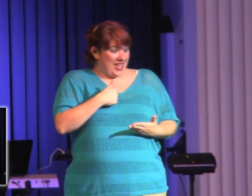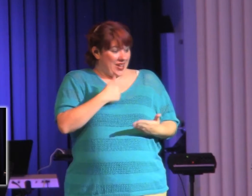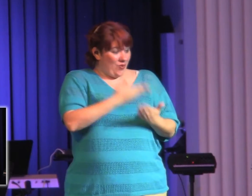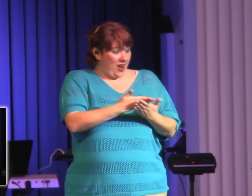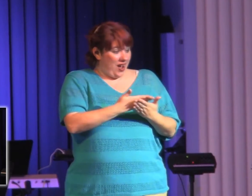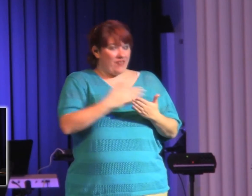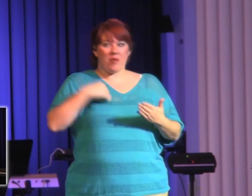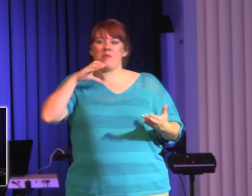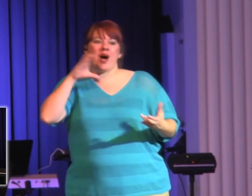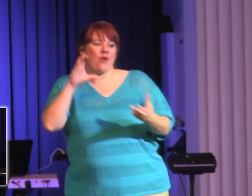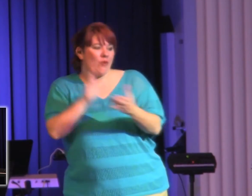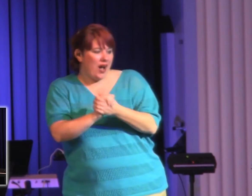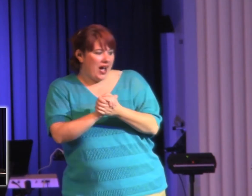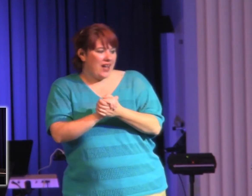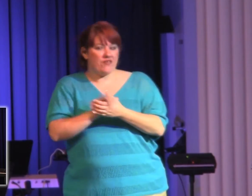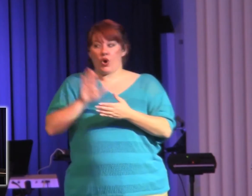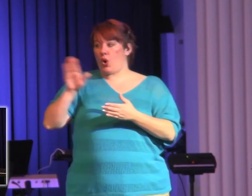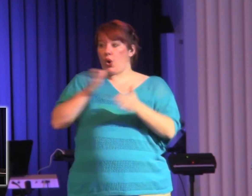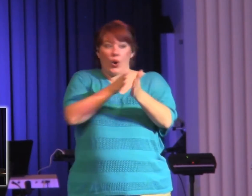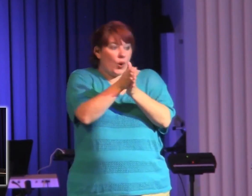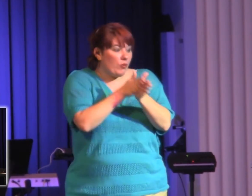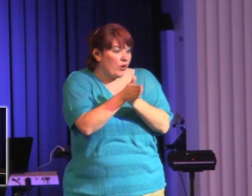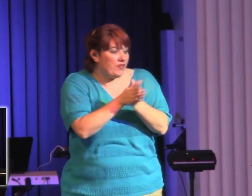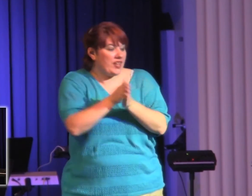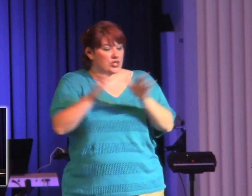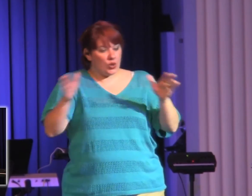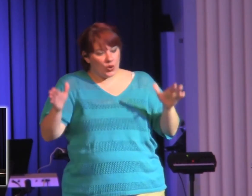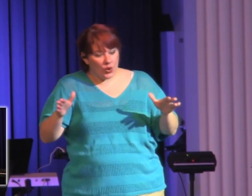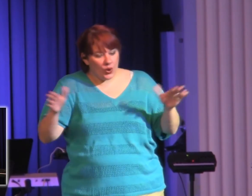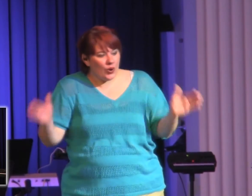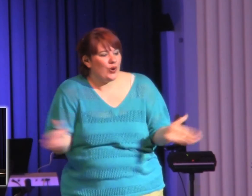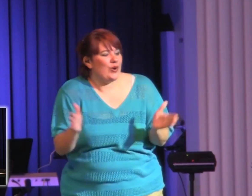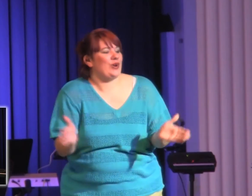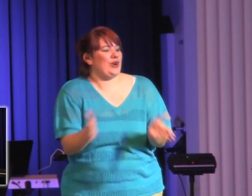Her motivation, her encouraging, her encouraging.